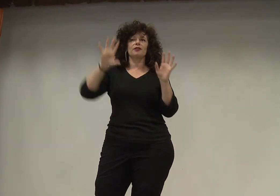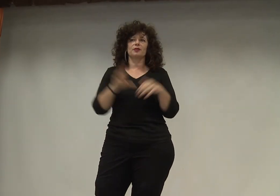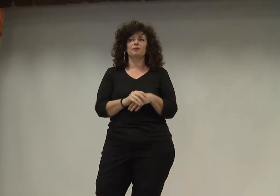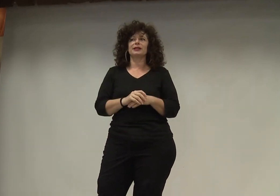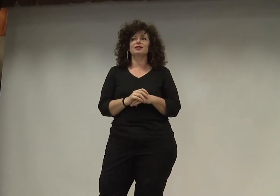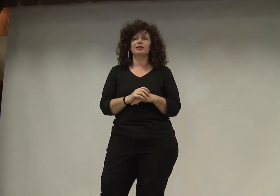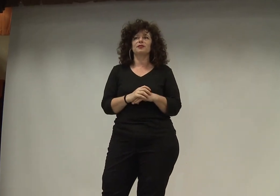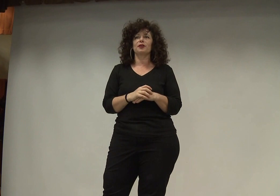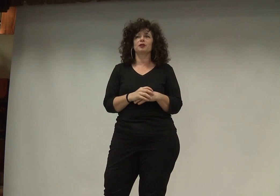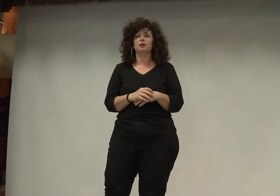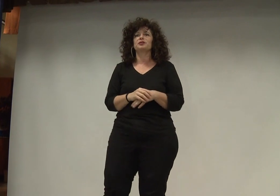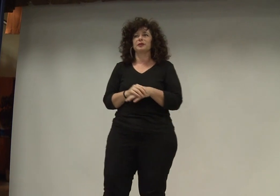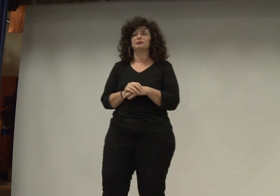cover, and it's a very cool story.